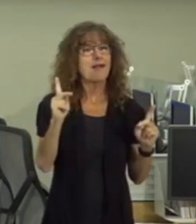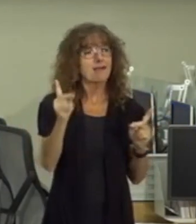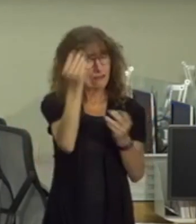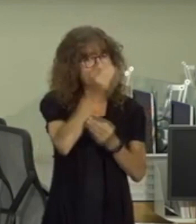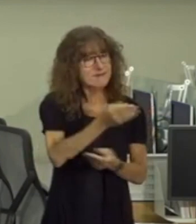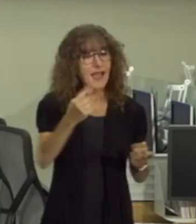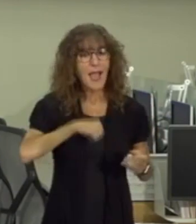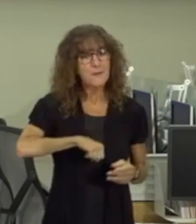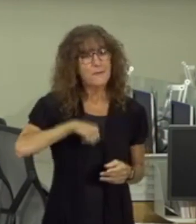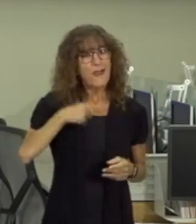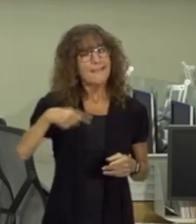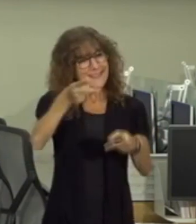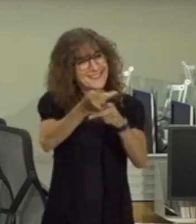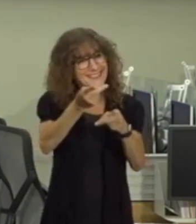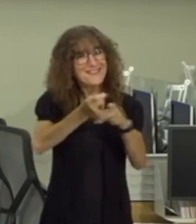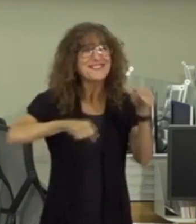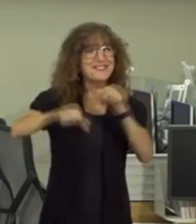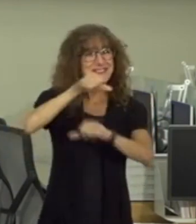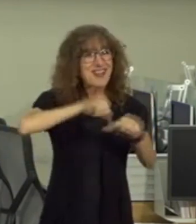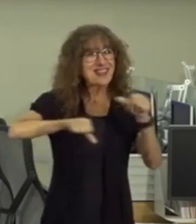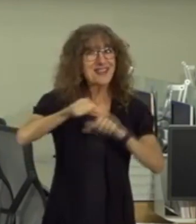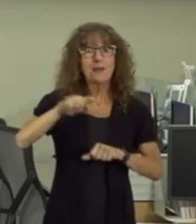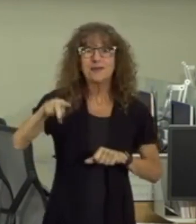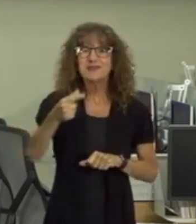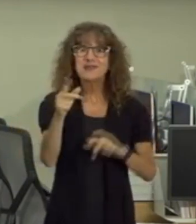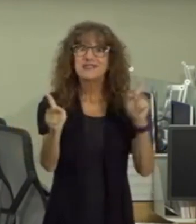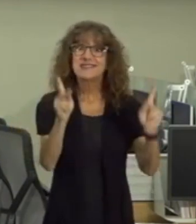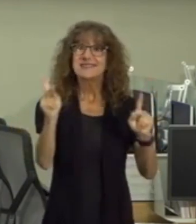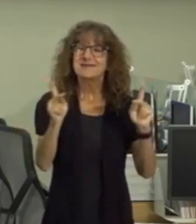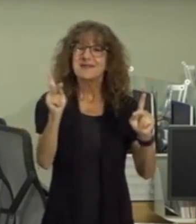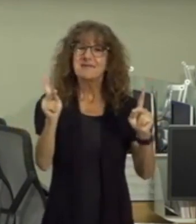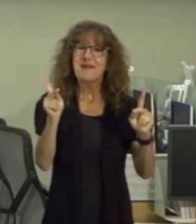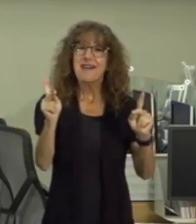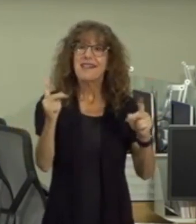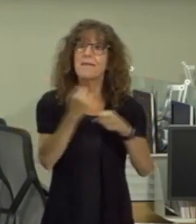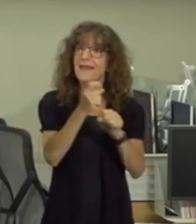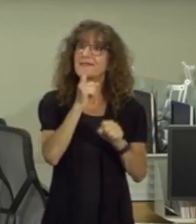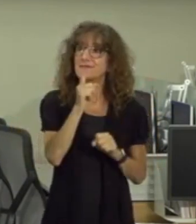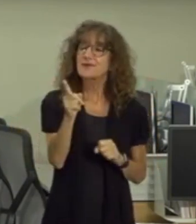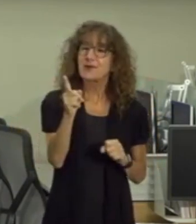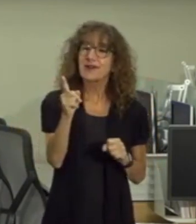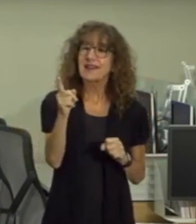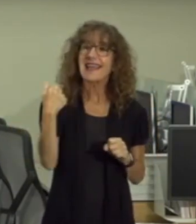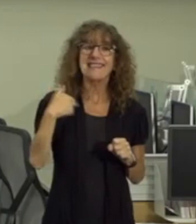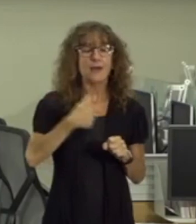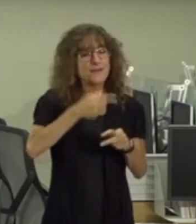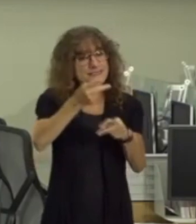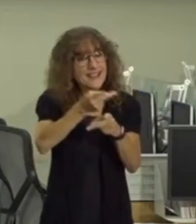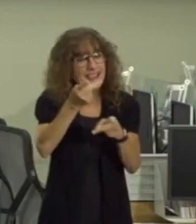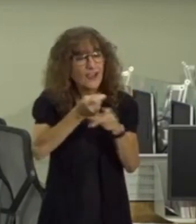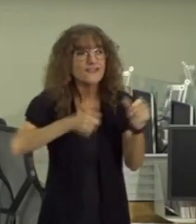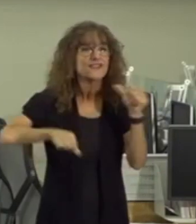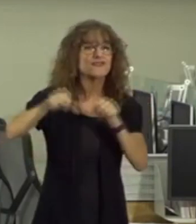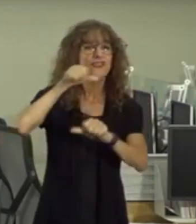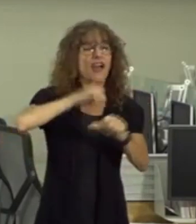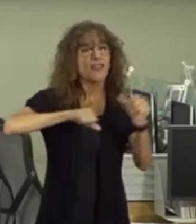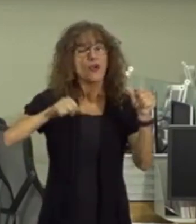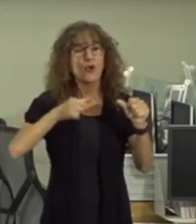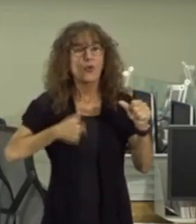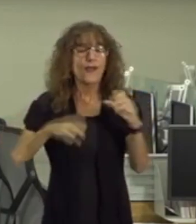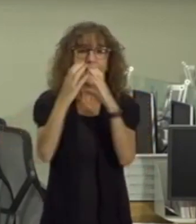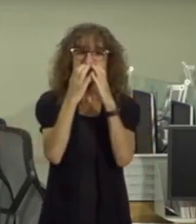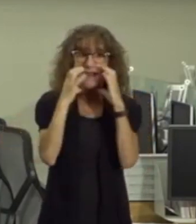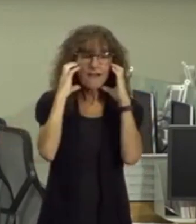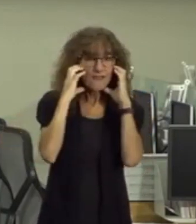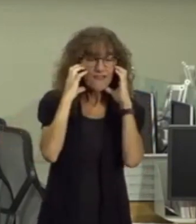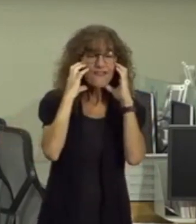to say that they look out for each other prince georgians have made sure that we have um uh cared for each other that we have covered our